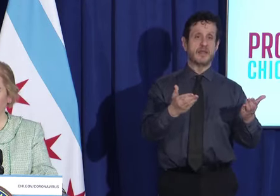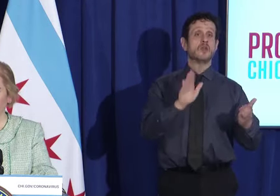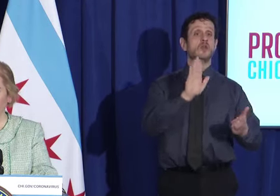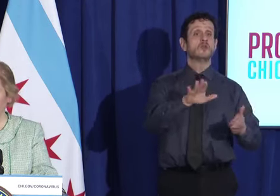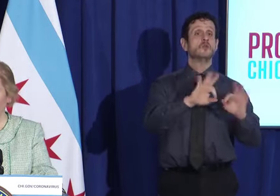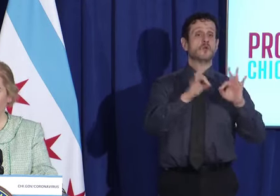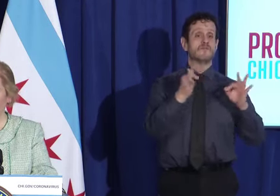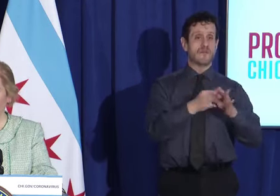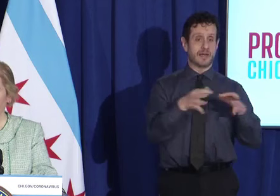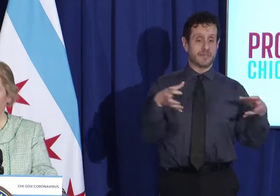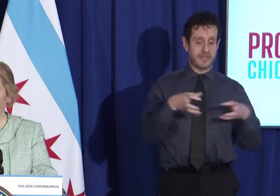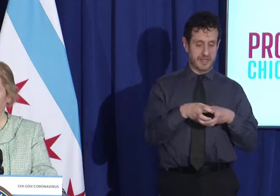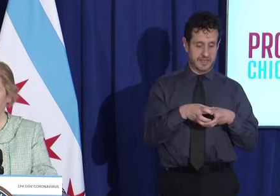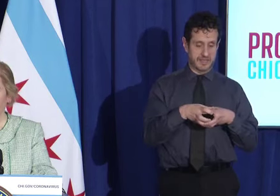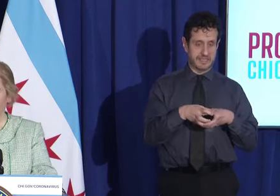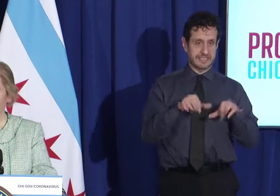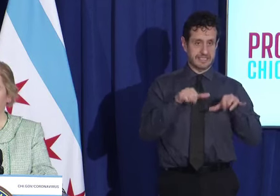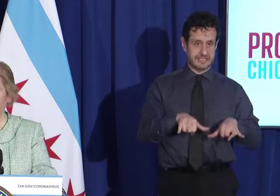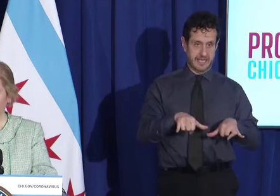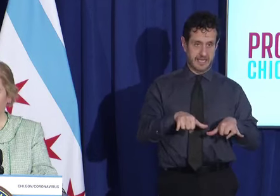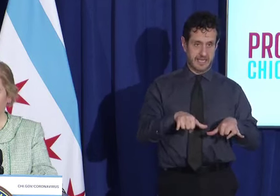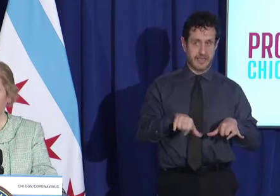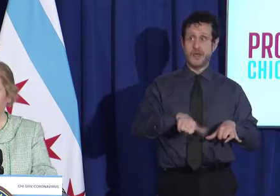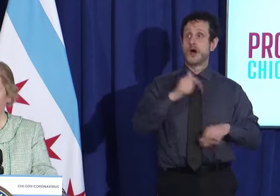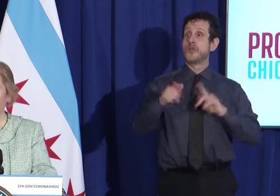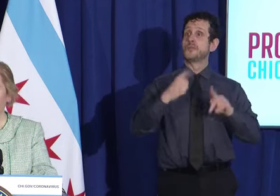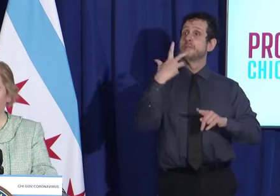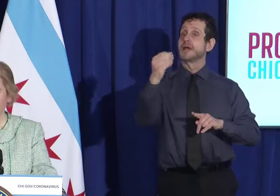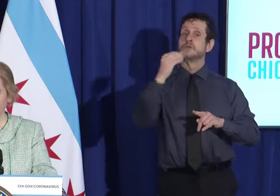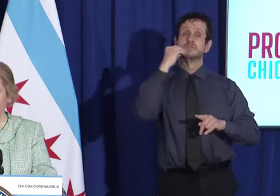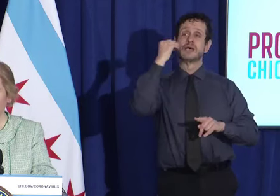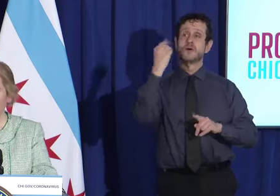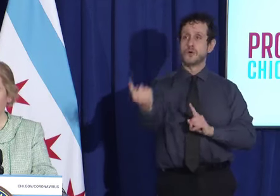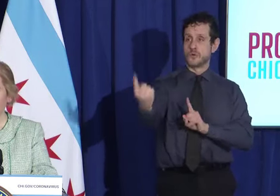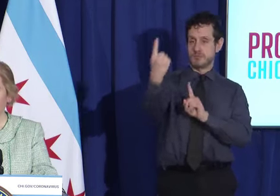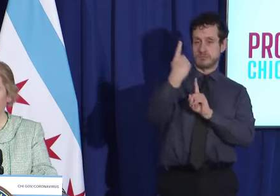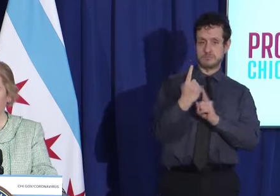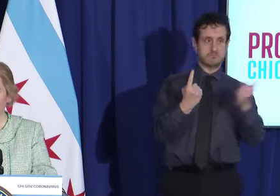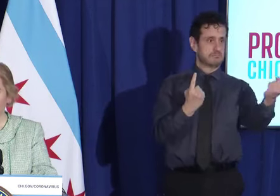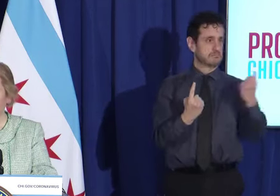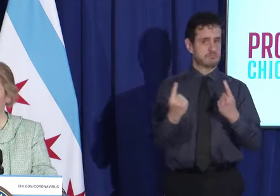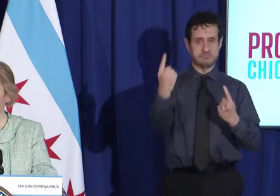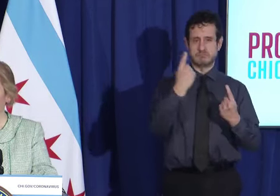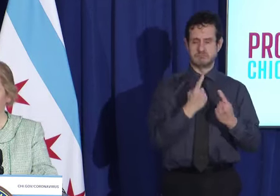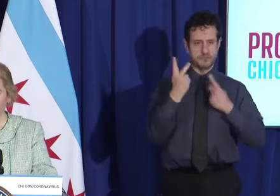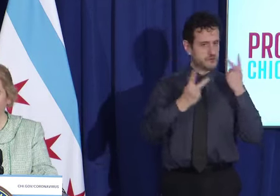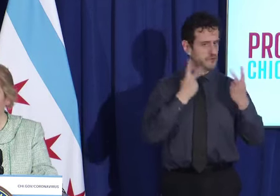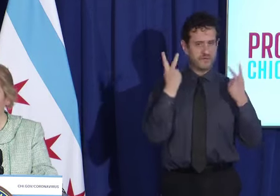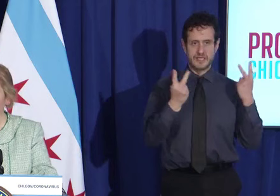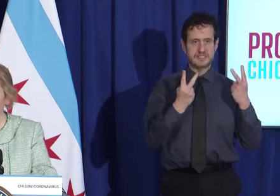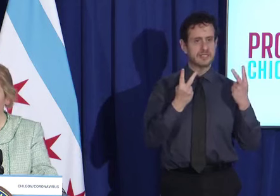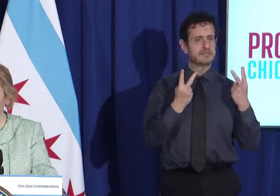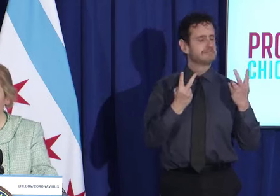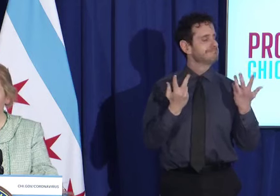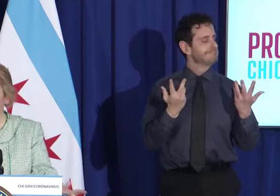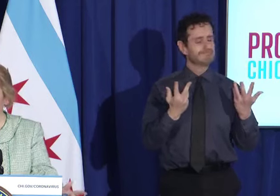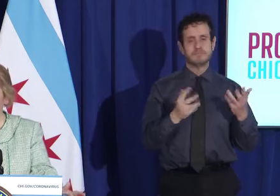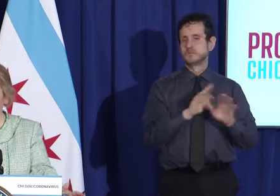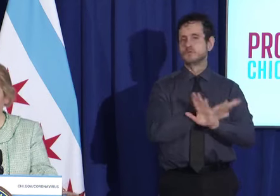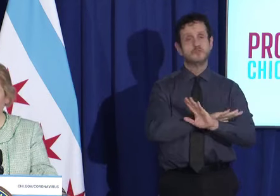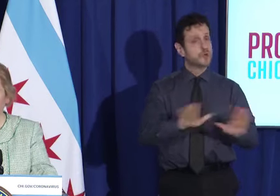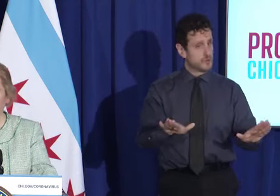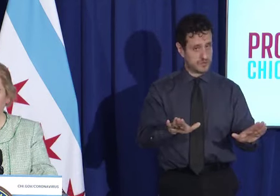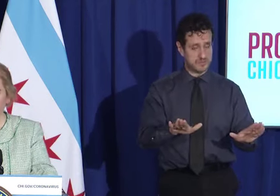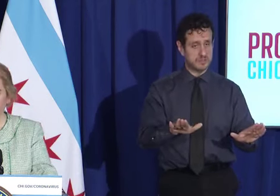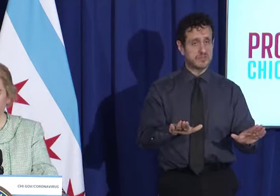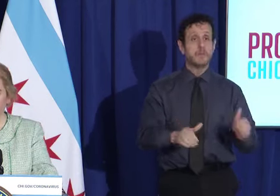in your home. That is the recommendation. That is the safest thing for you, for your family, for